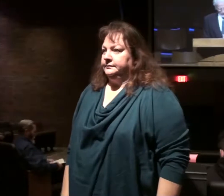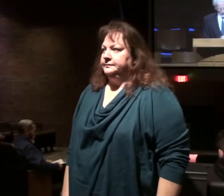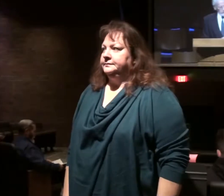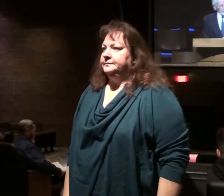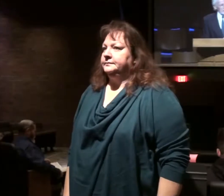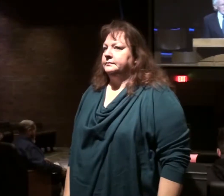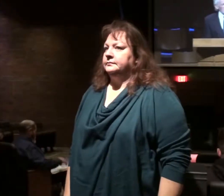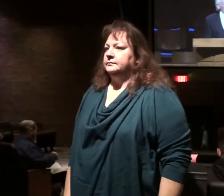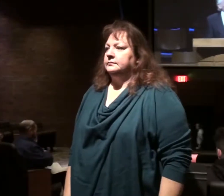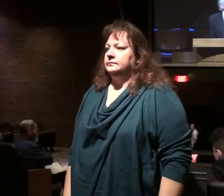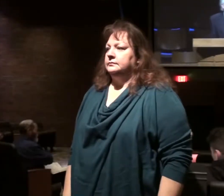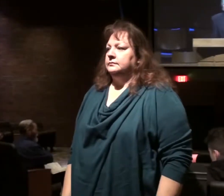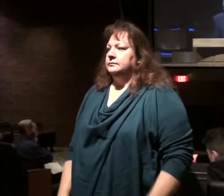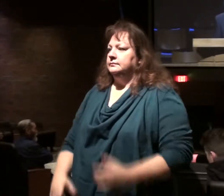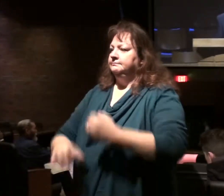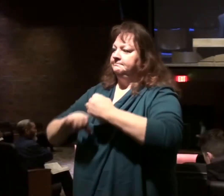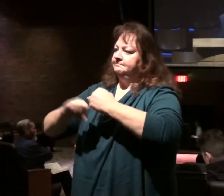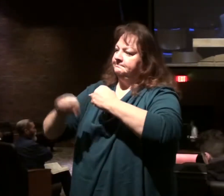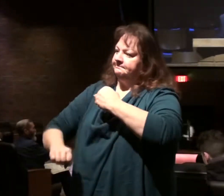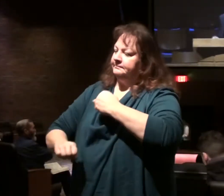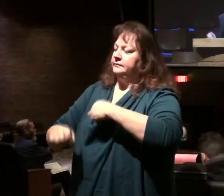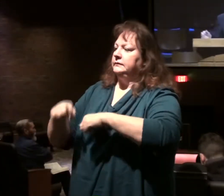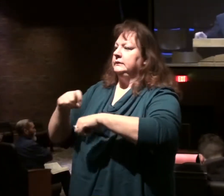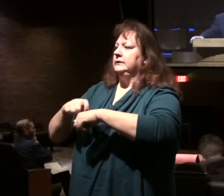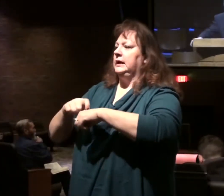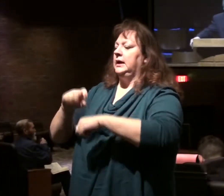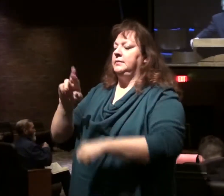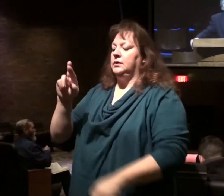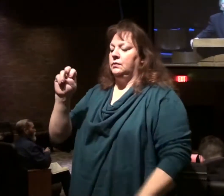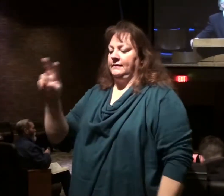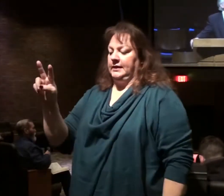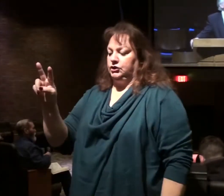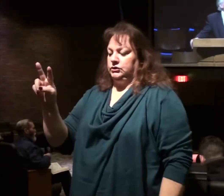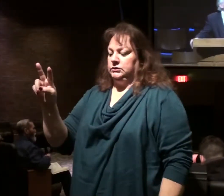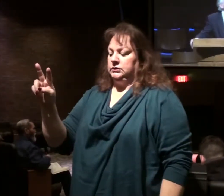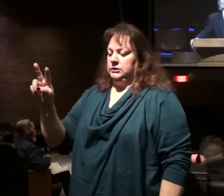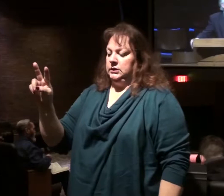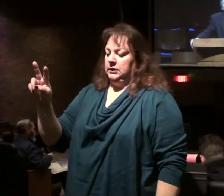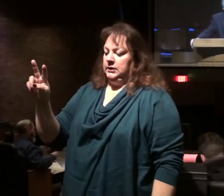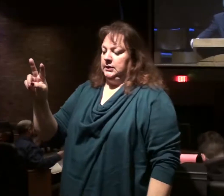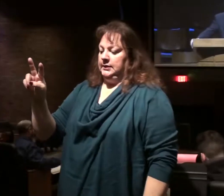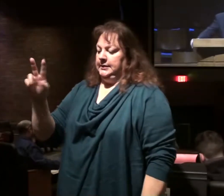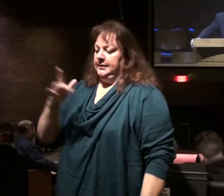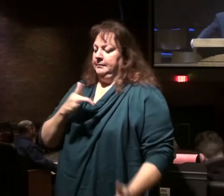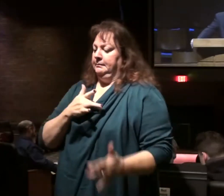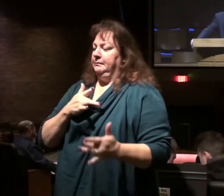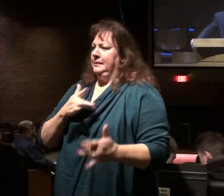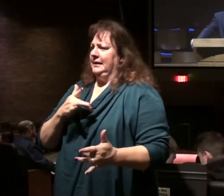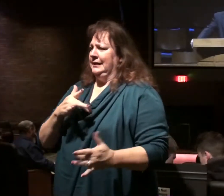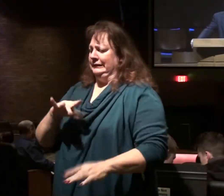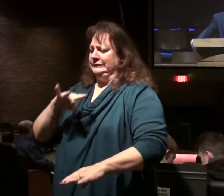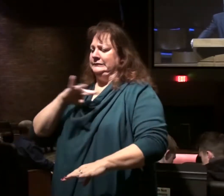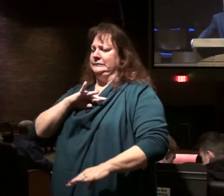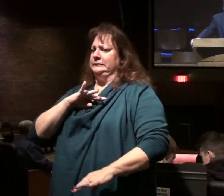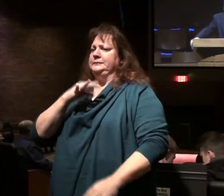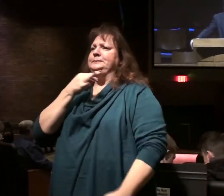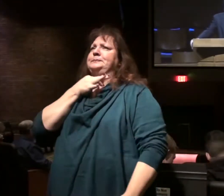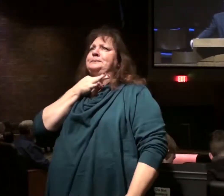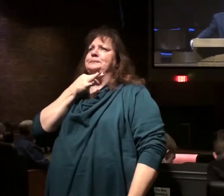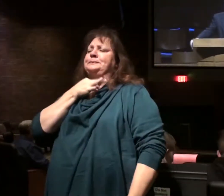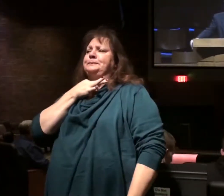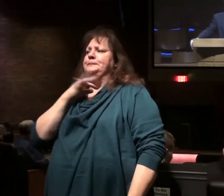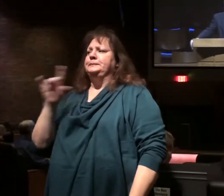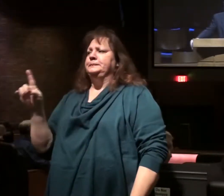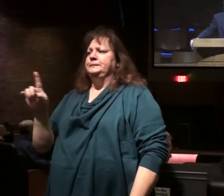We're spending extensive time in the book of Revelation, and it's not primarily to satisfy our curiosity